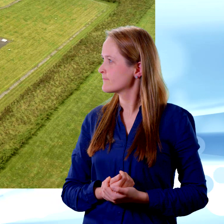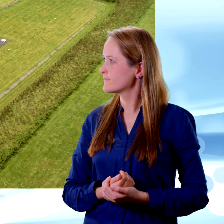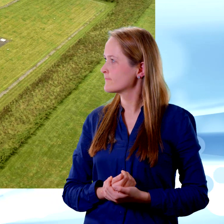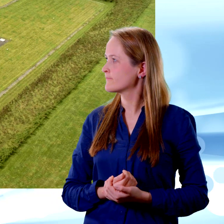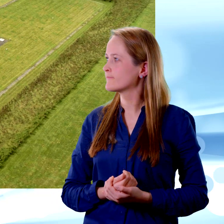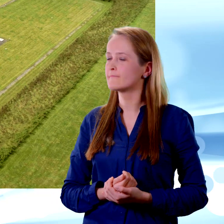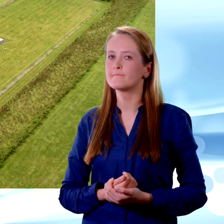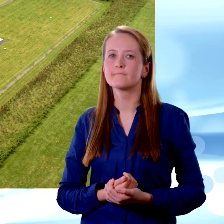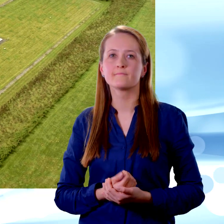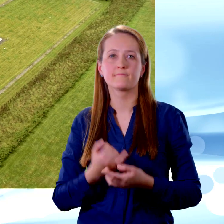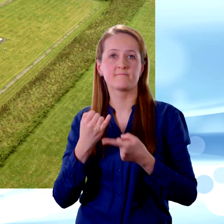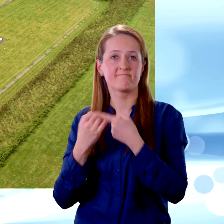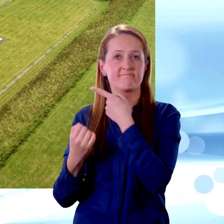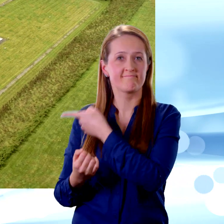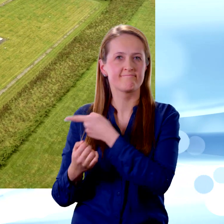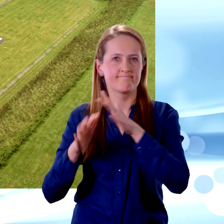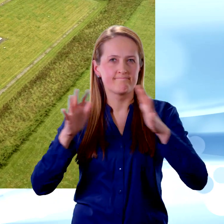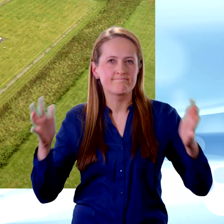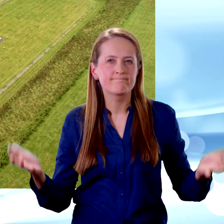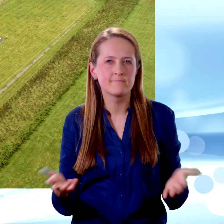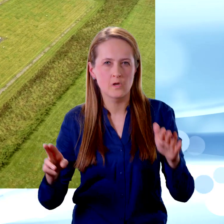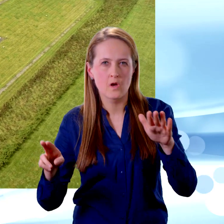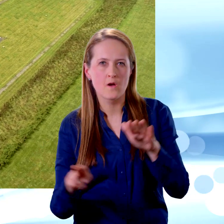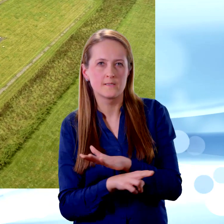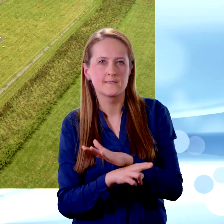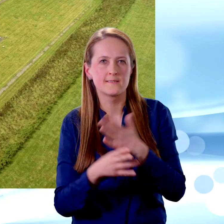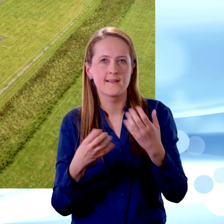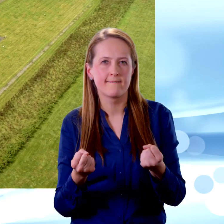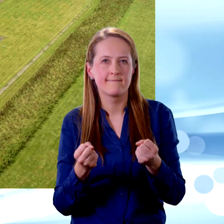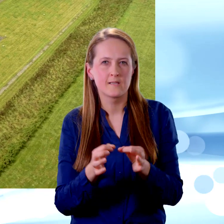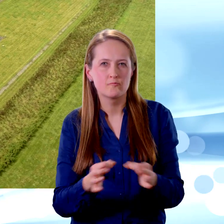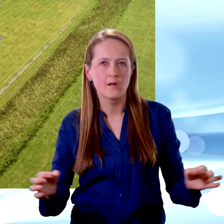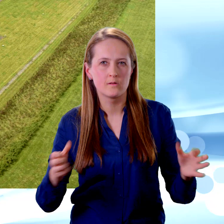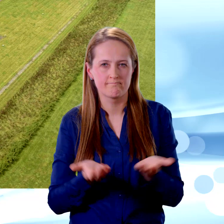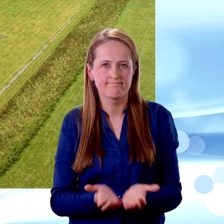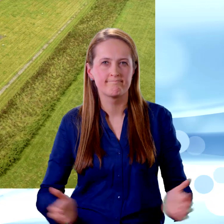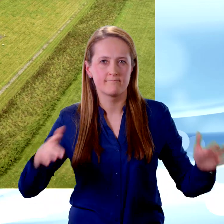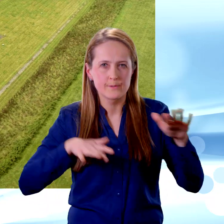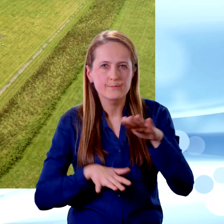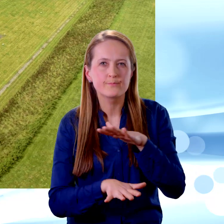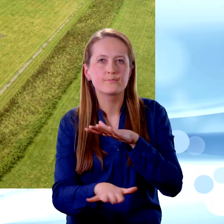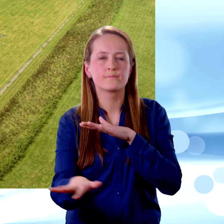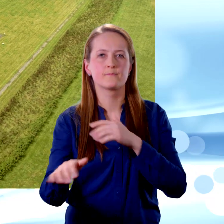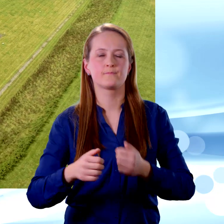The clean treated water is then stored in a reservoir. In this treatment plant, the reservoir is underground.